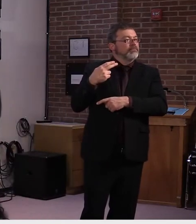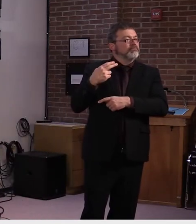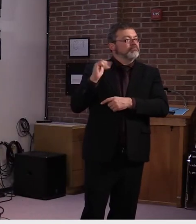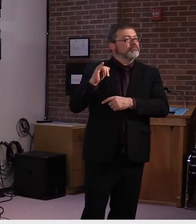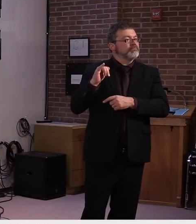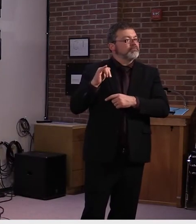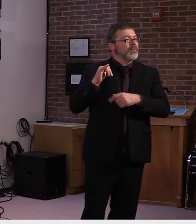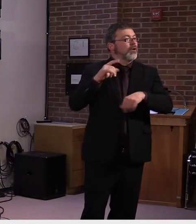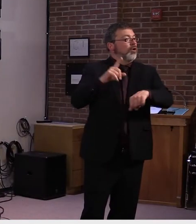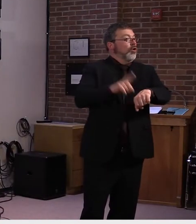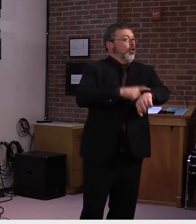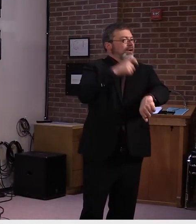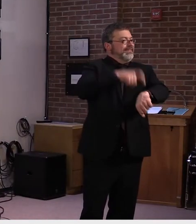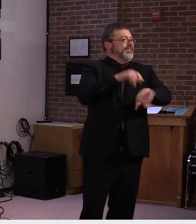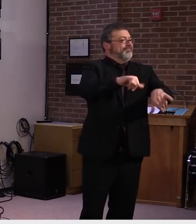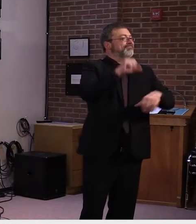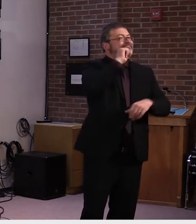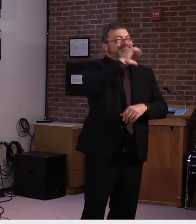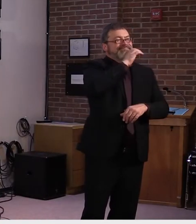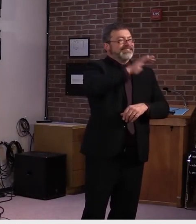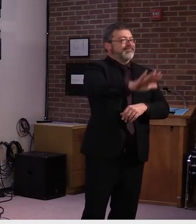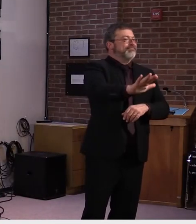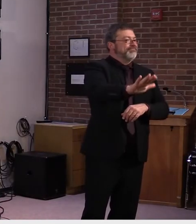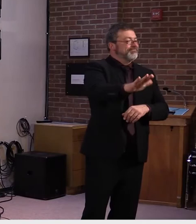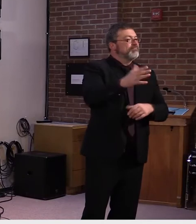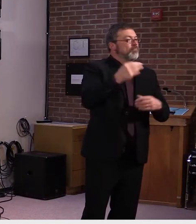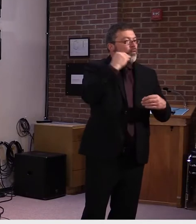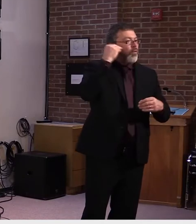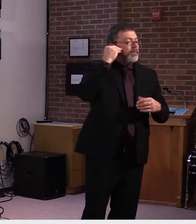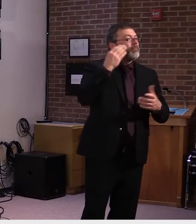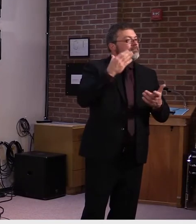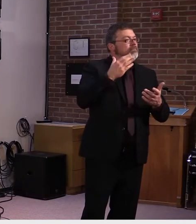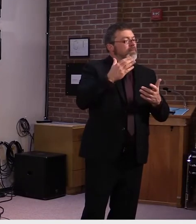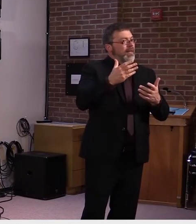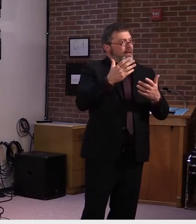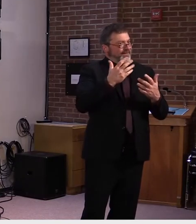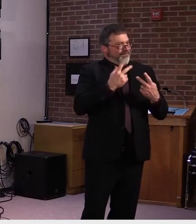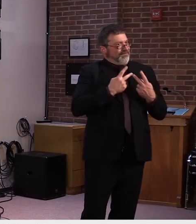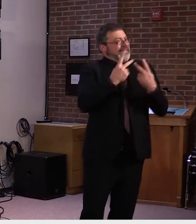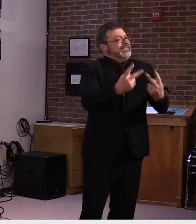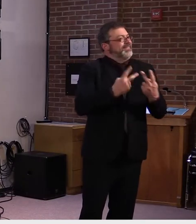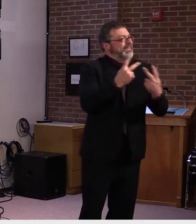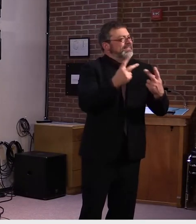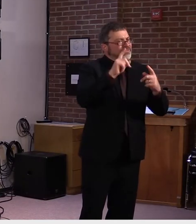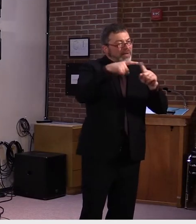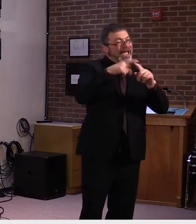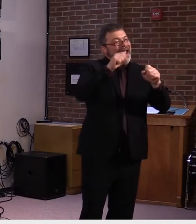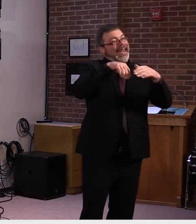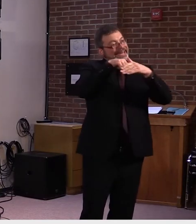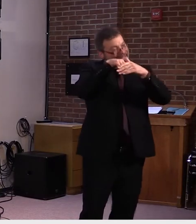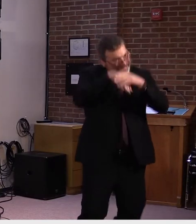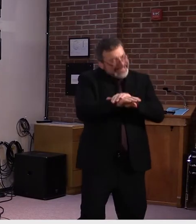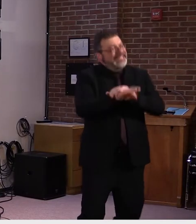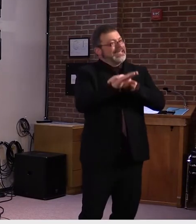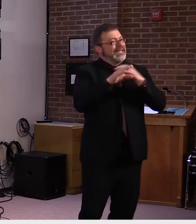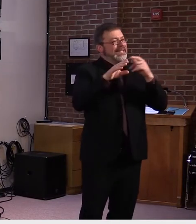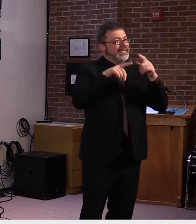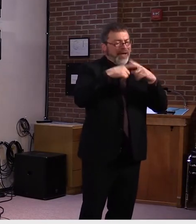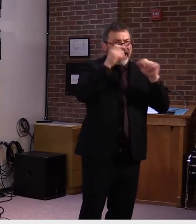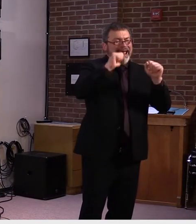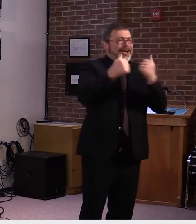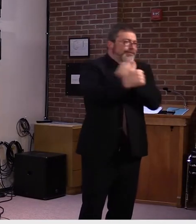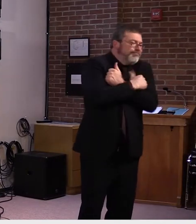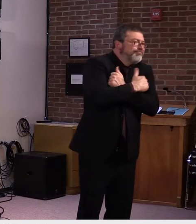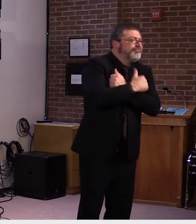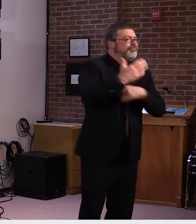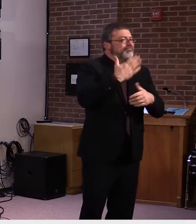facilities be able to have physical contact with their loved ones? When I look through the state guidance for reopening those facilities, there are guidelines for when things